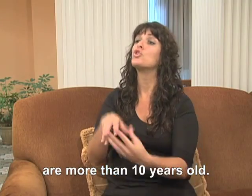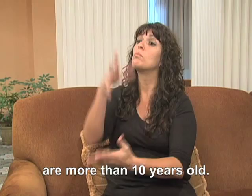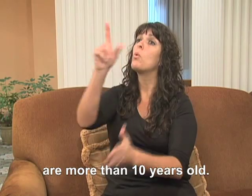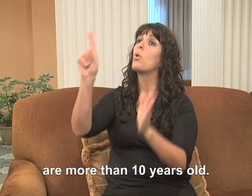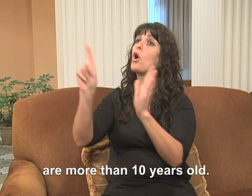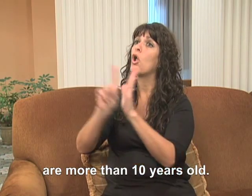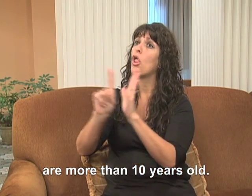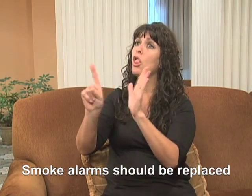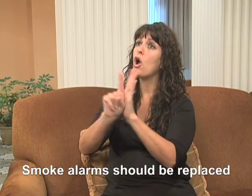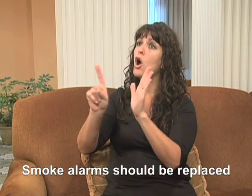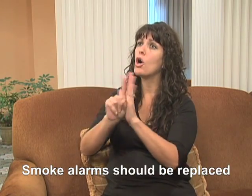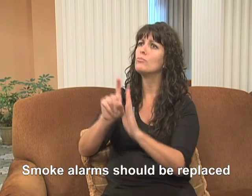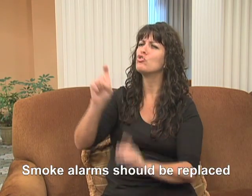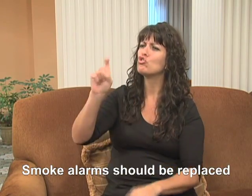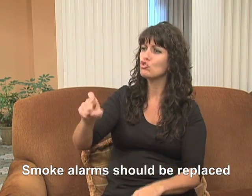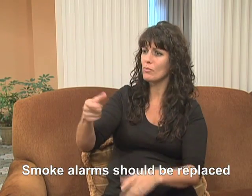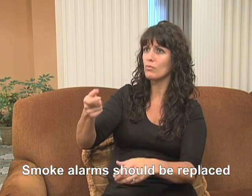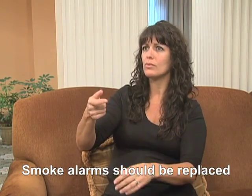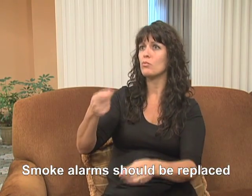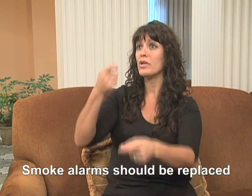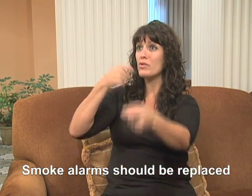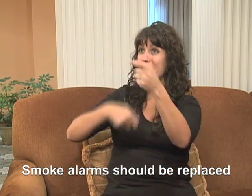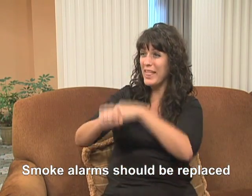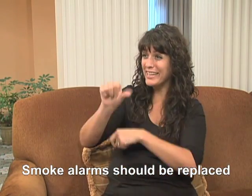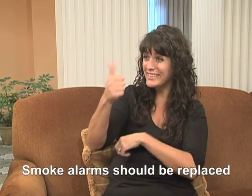Smoke alarms should be replaced after 10 years?